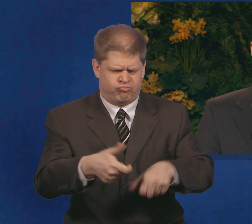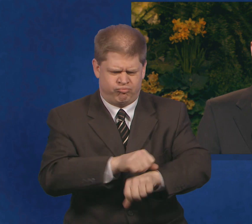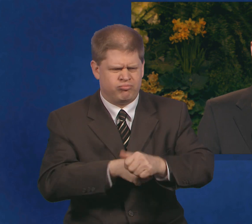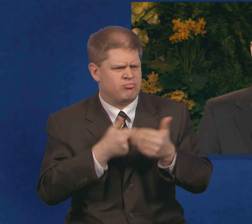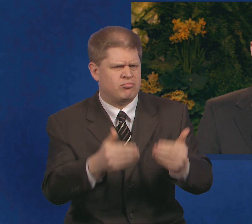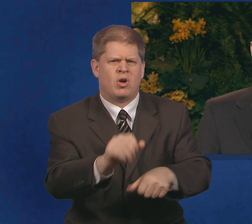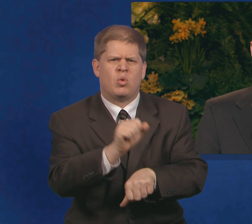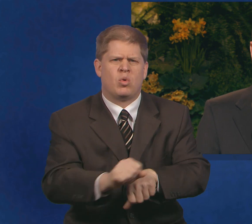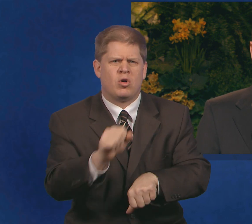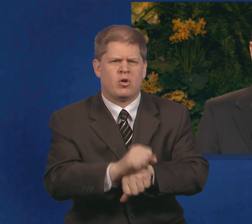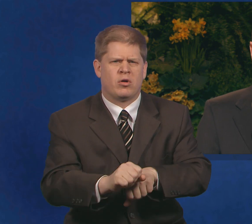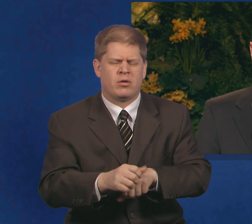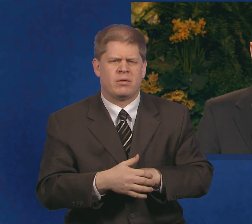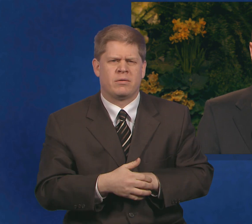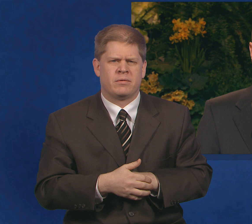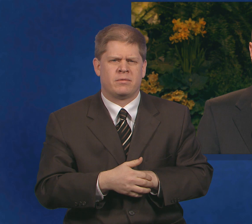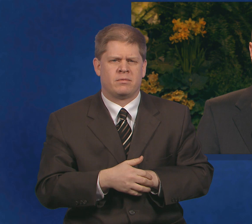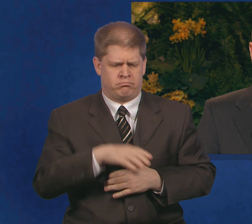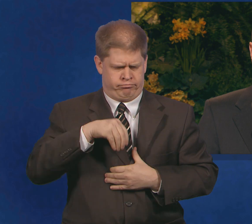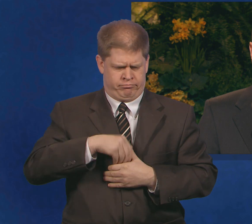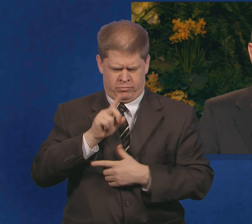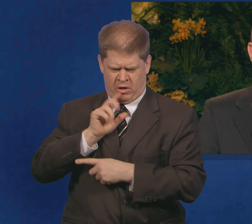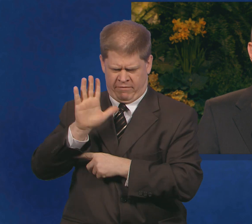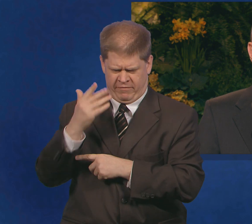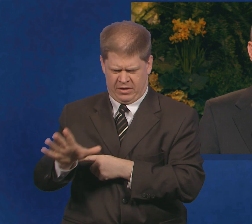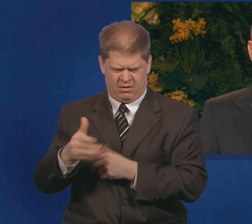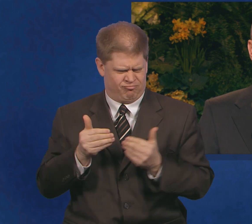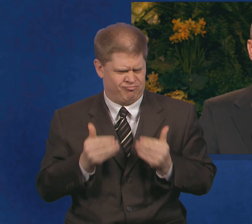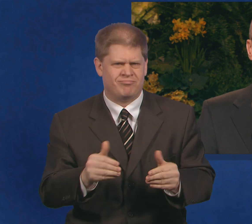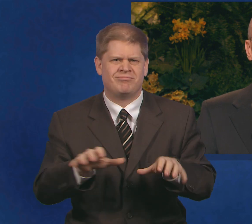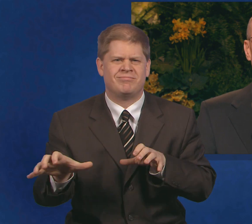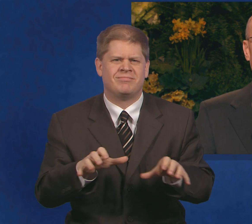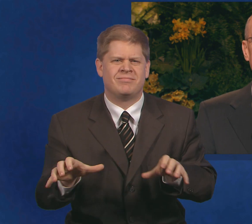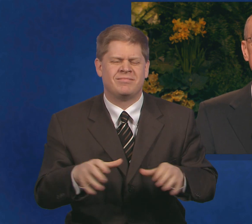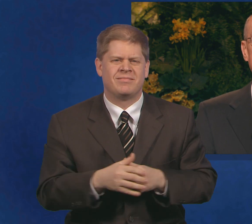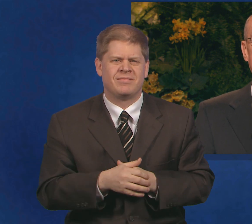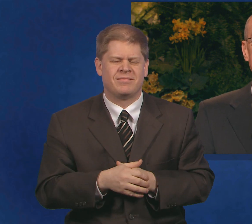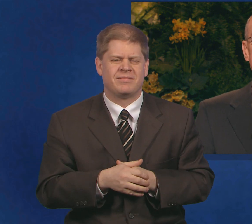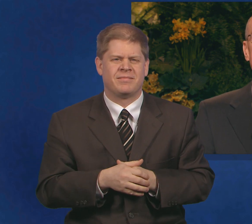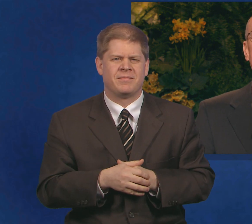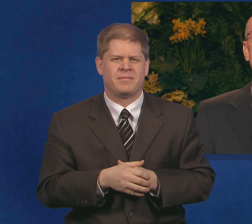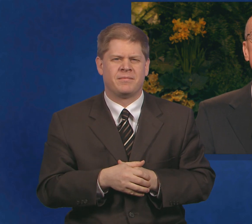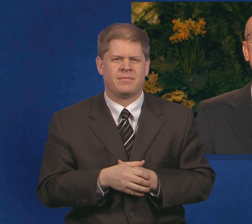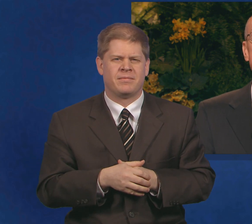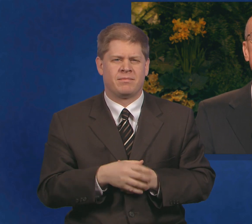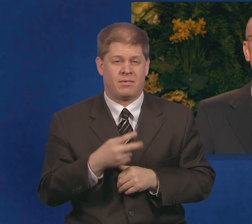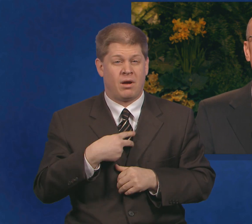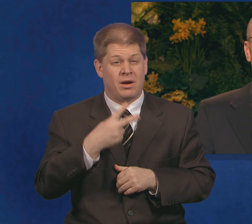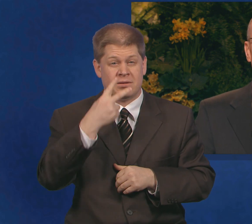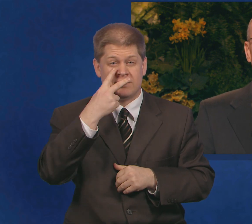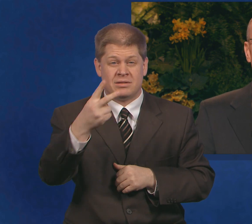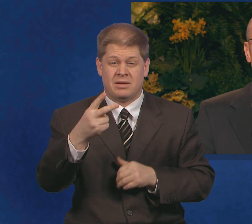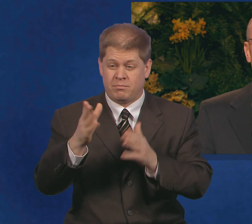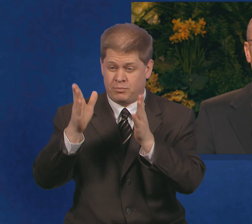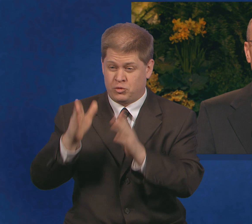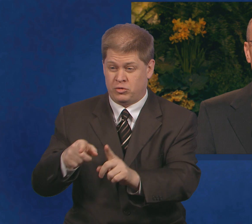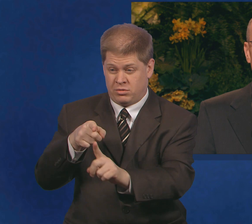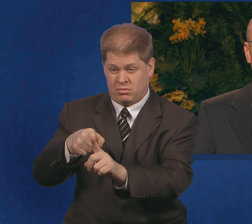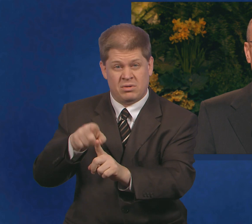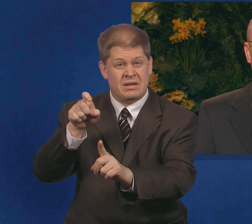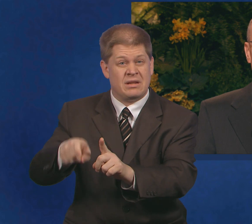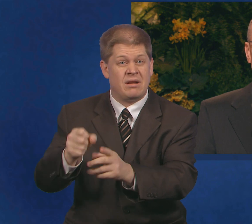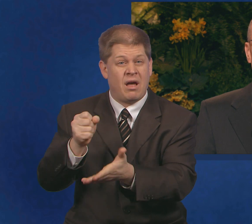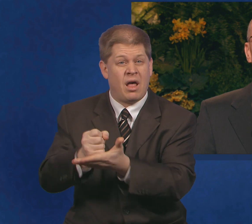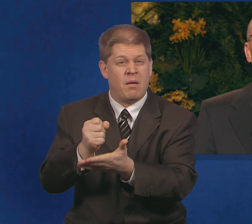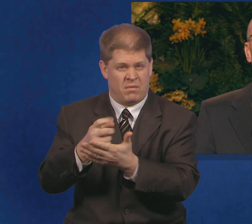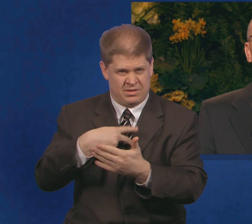on their covenants. I have seen the blessings that come to the person in need who receives help